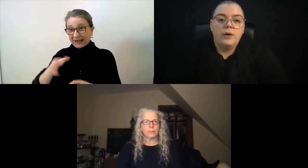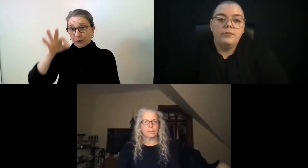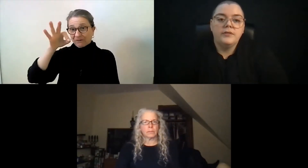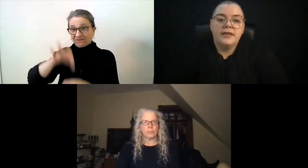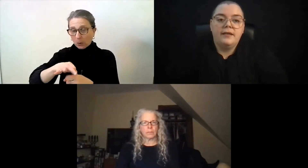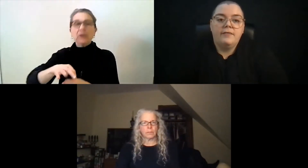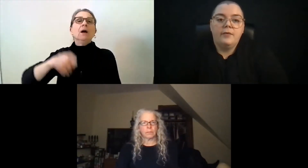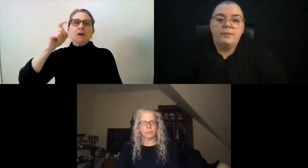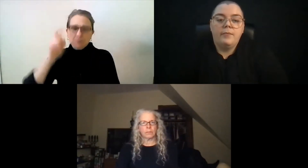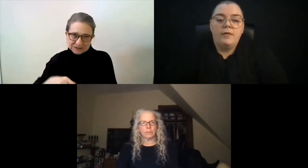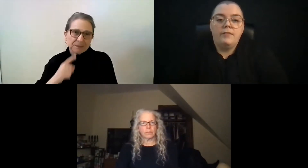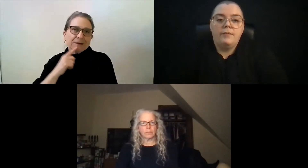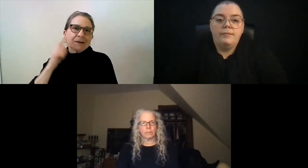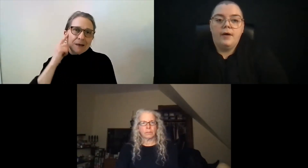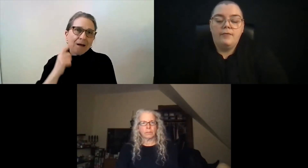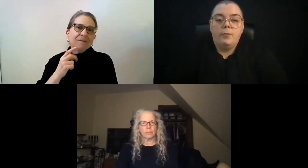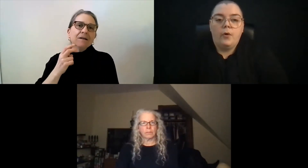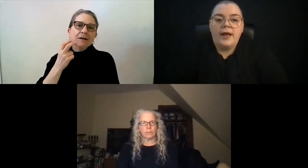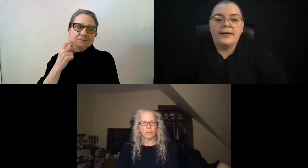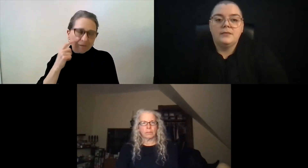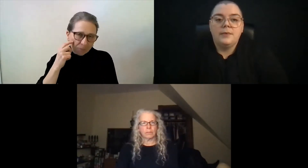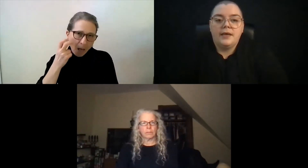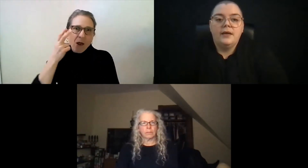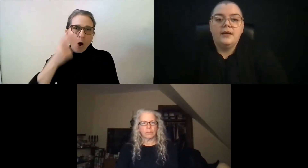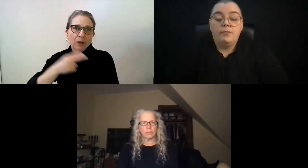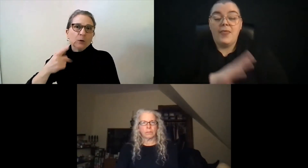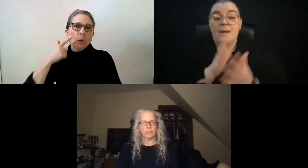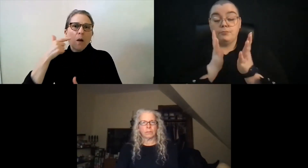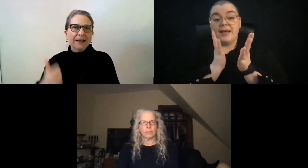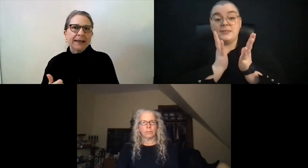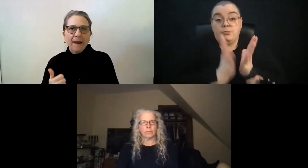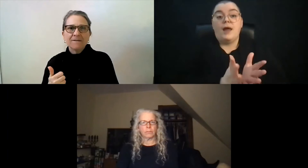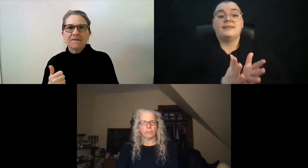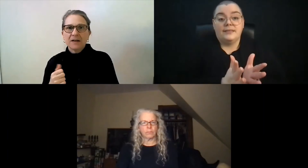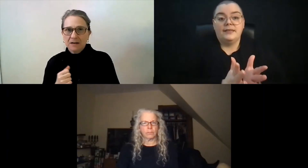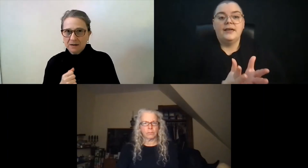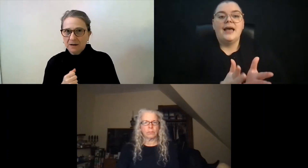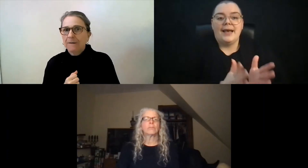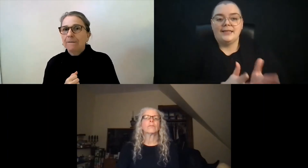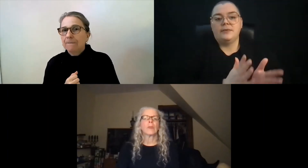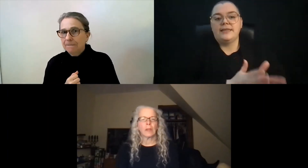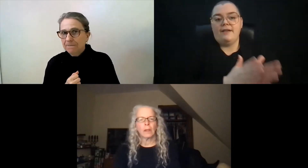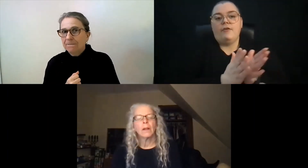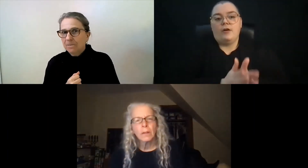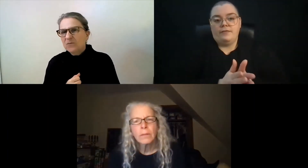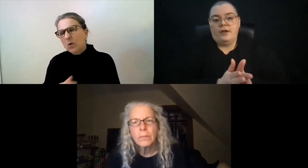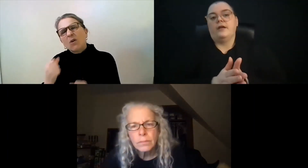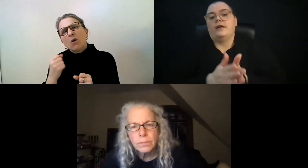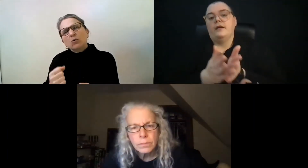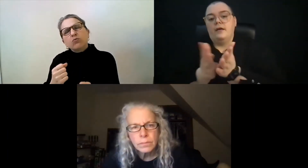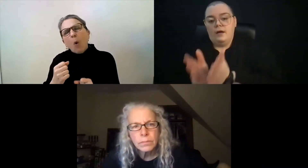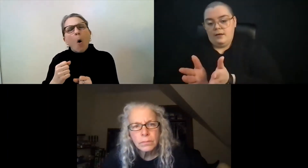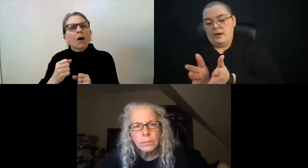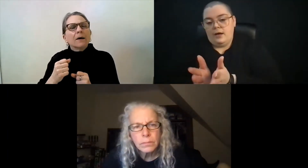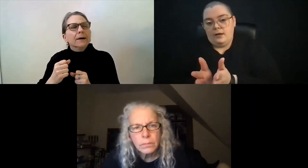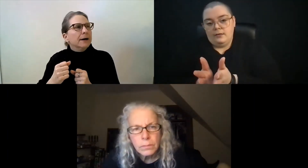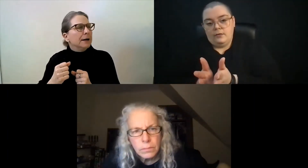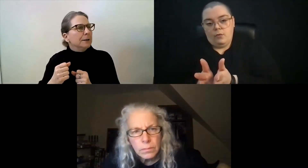51% of the board has to be, that's present, has to be Deaf, Hard of Hearing,